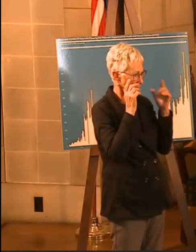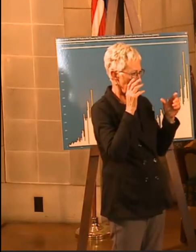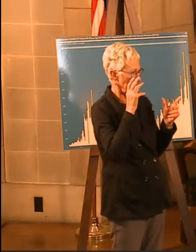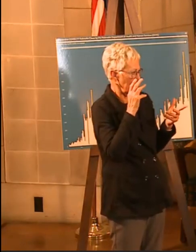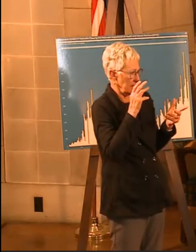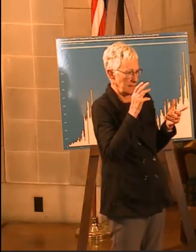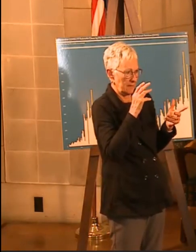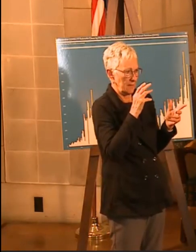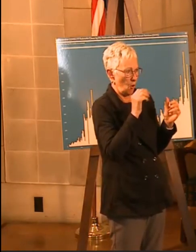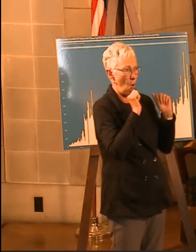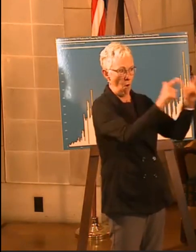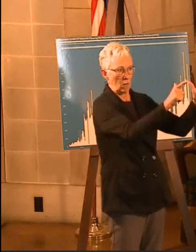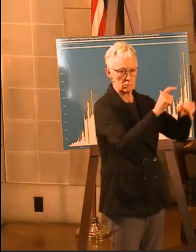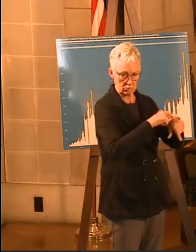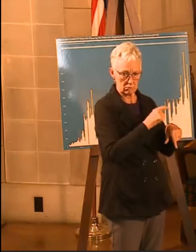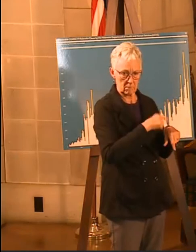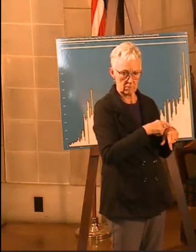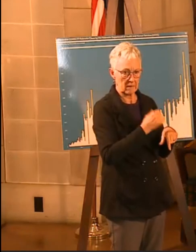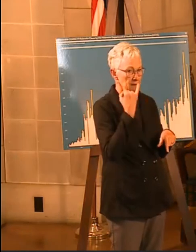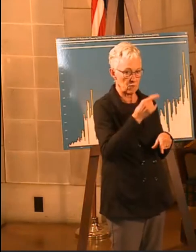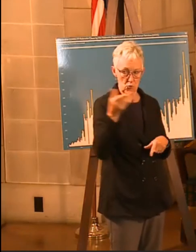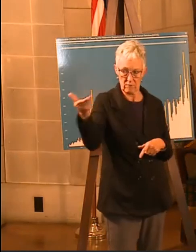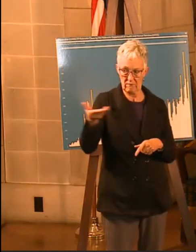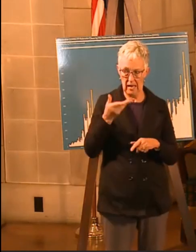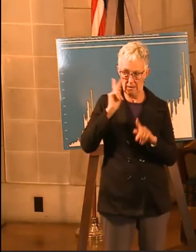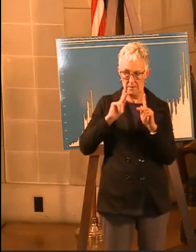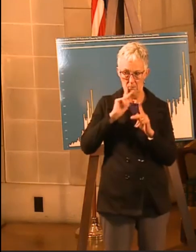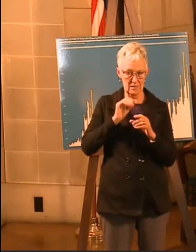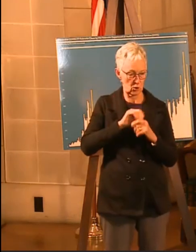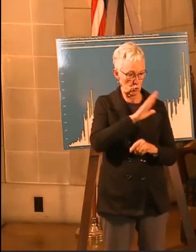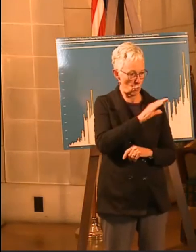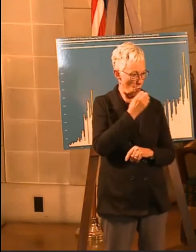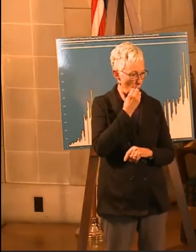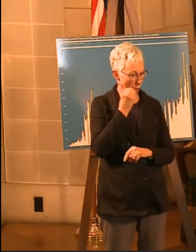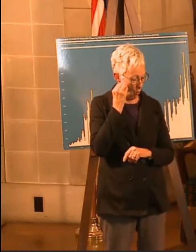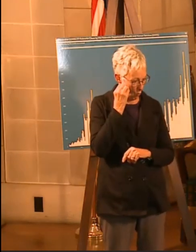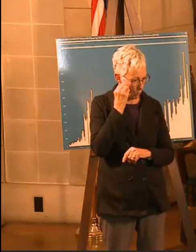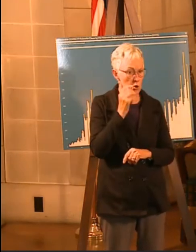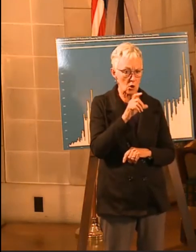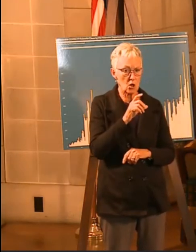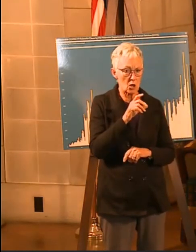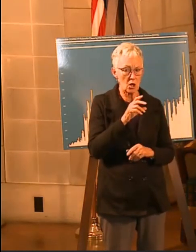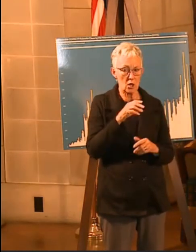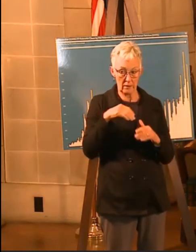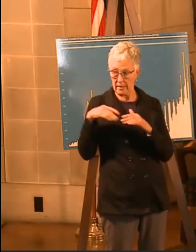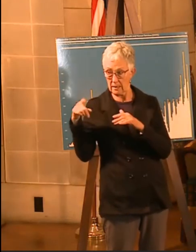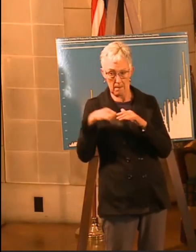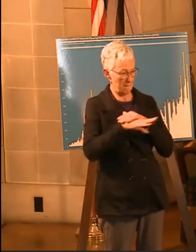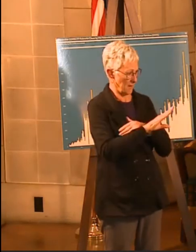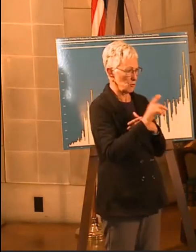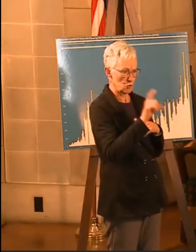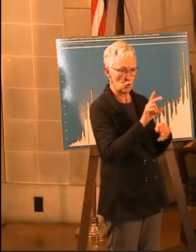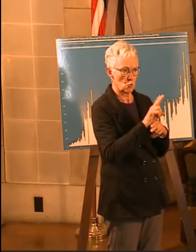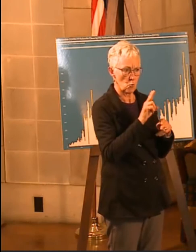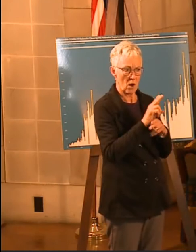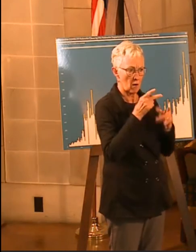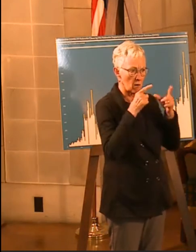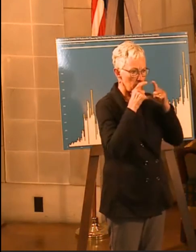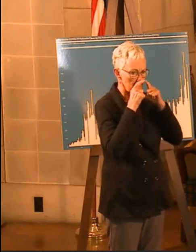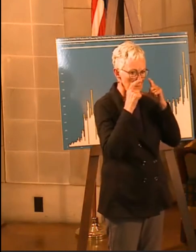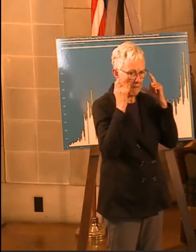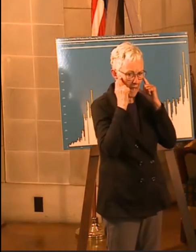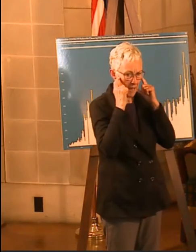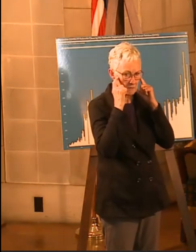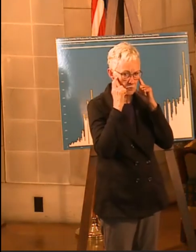each other. And if you're to be closer than six feet away, you should be wearing a mask. That's inside your house, right? So the same rules apply to your house as they would apply anywhere else.